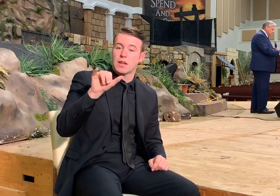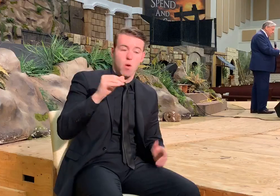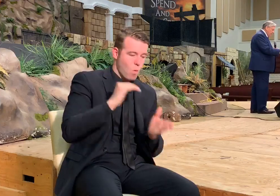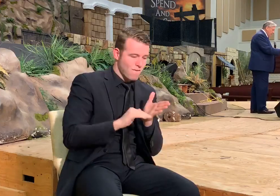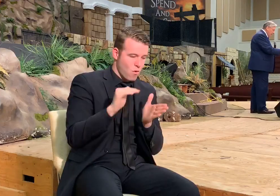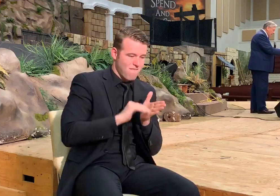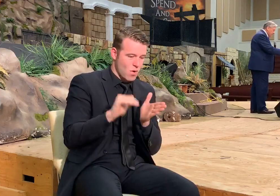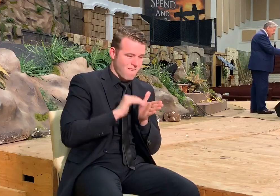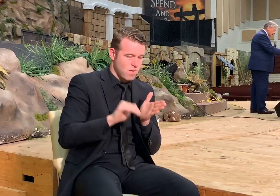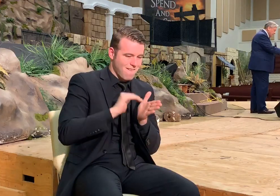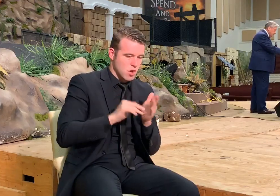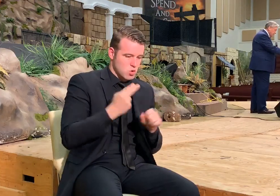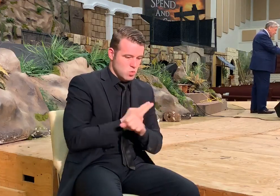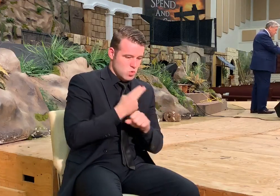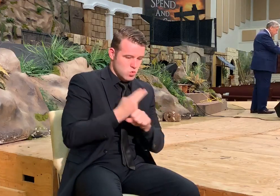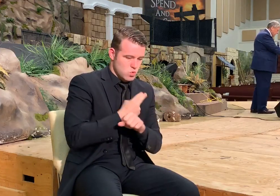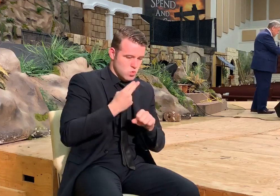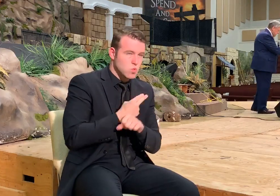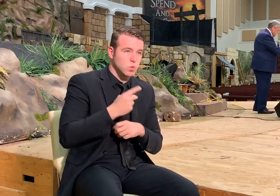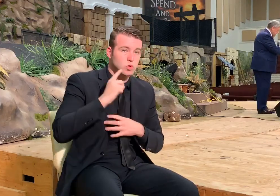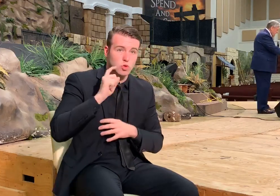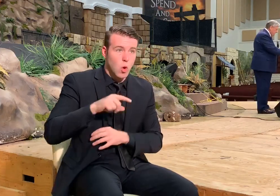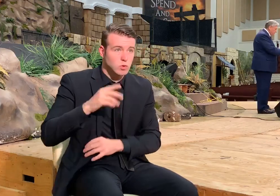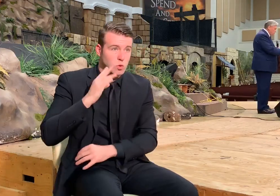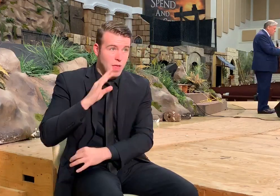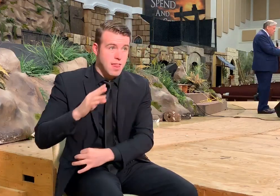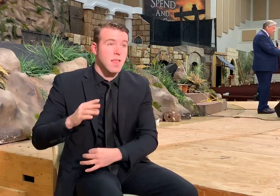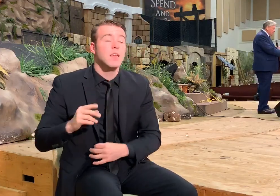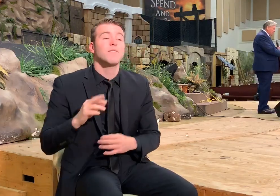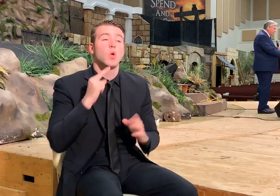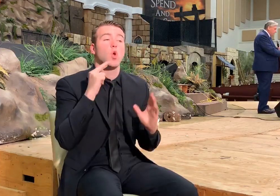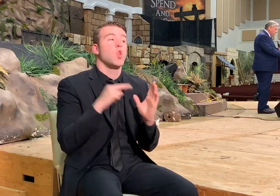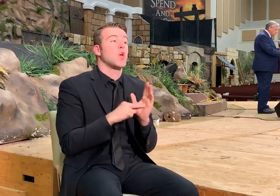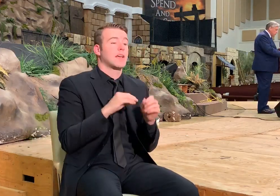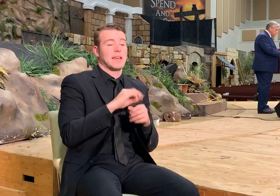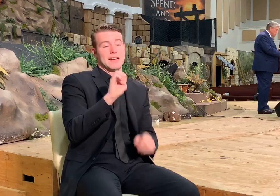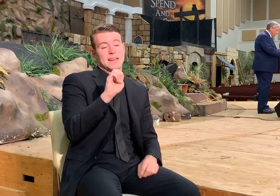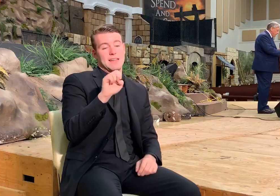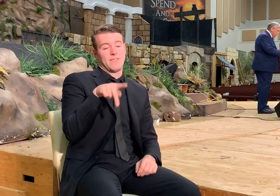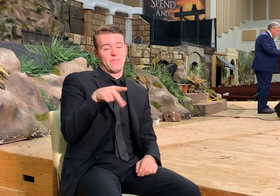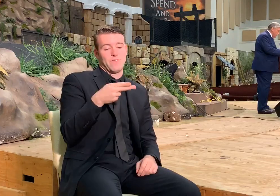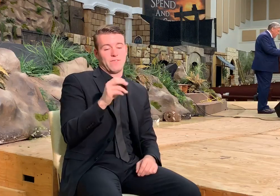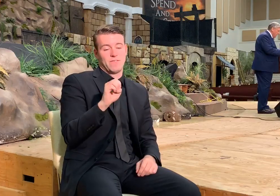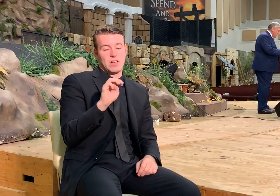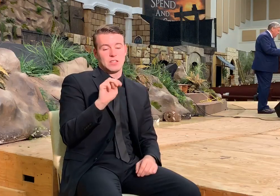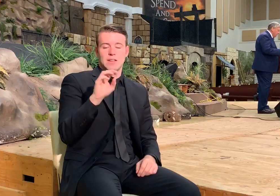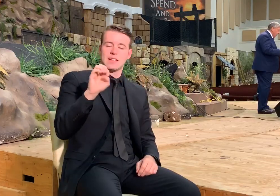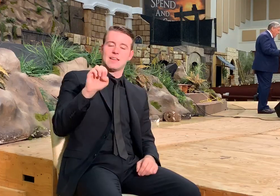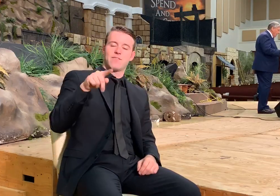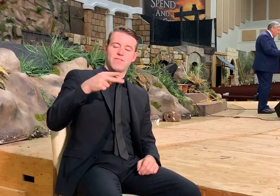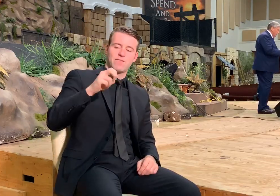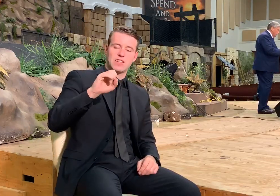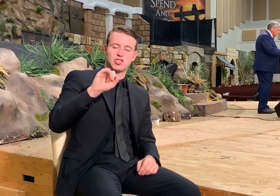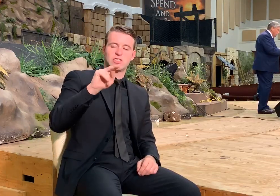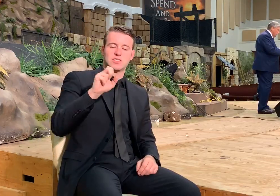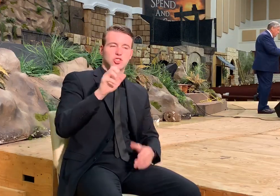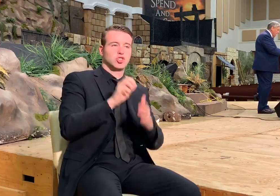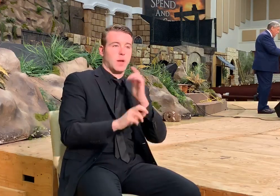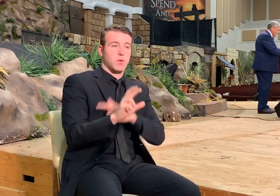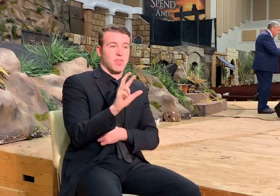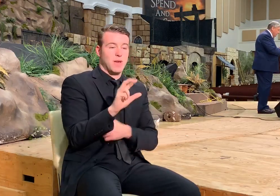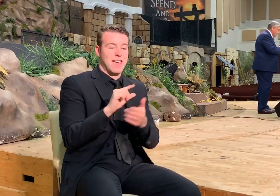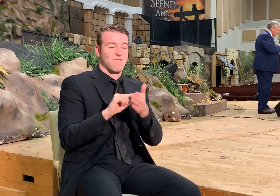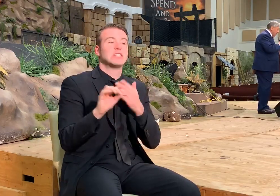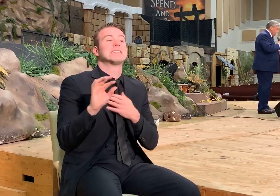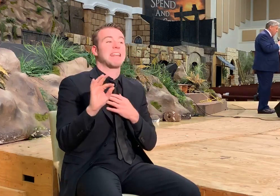as our text is. If you look in Ephesians chapter 3 and verse number